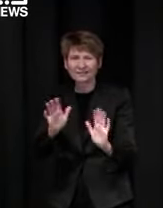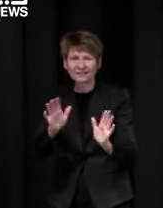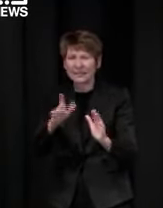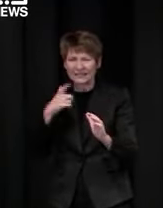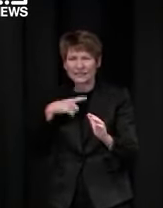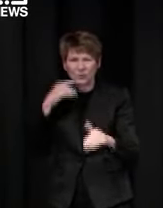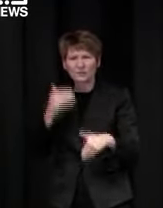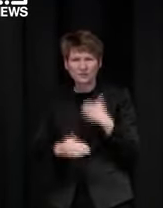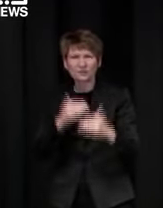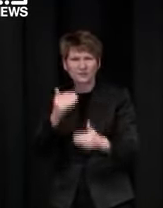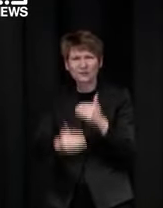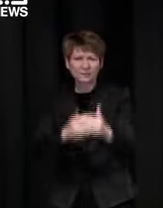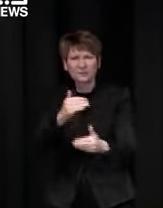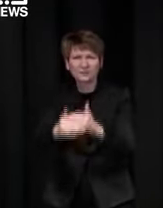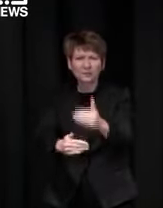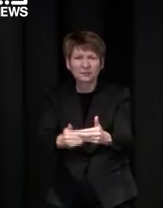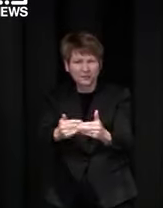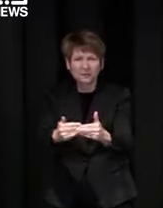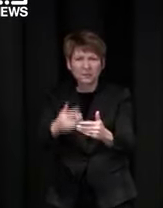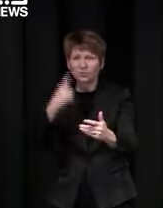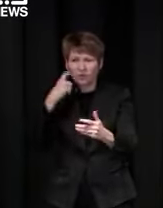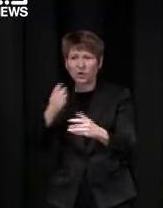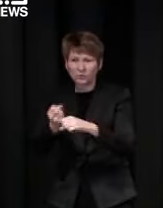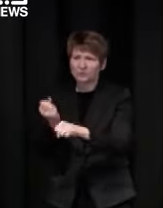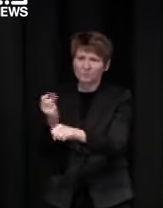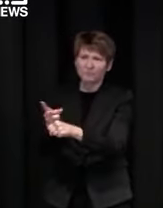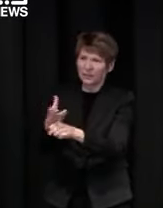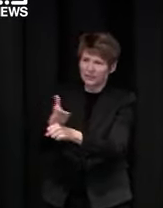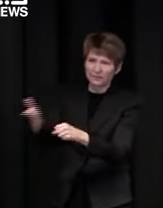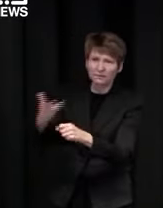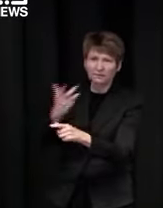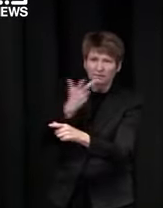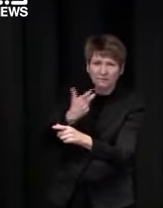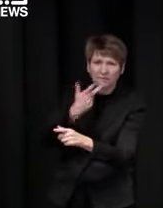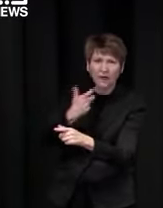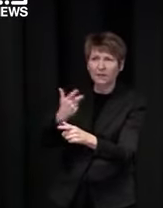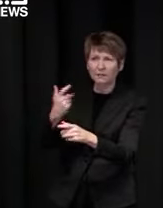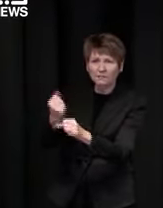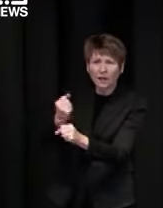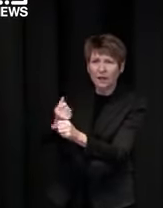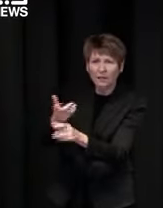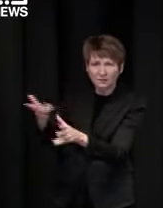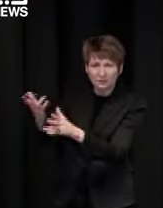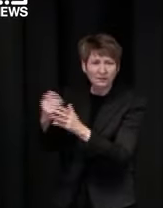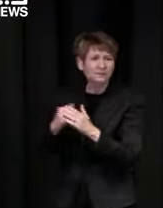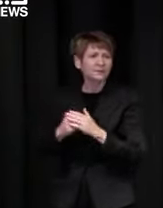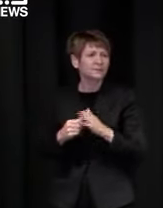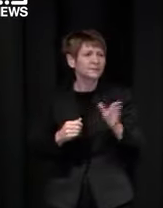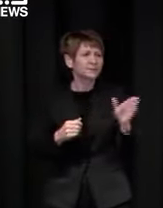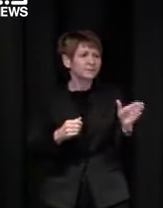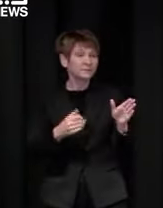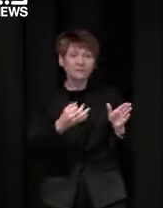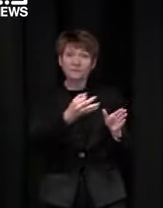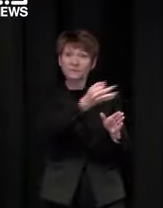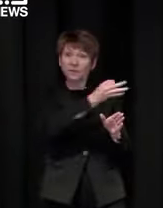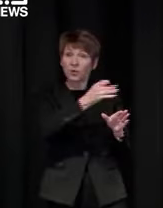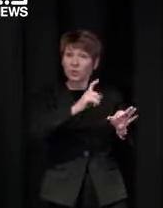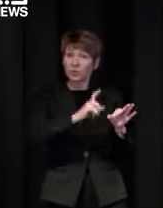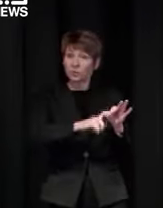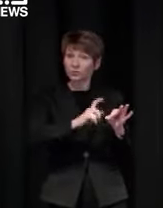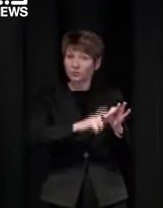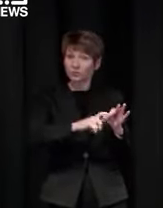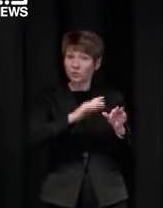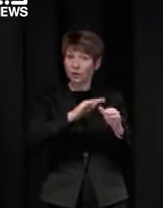to run these trials to make sure that we've got you know all of the answers to questions like that is a possibility that we get to 70 double dosed and it's not